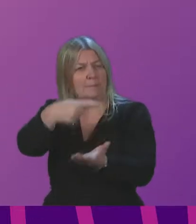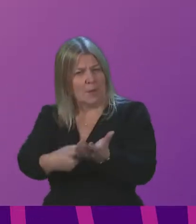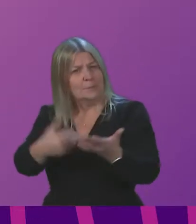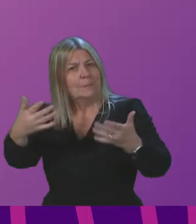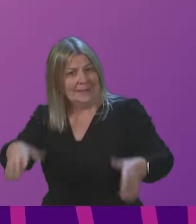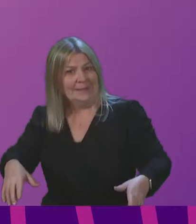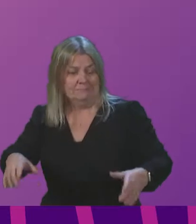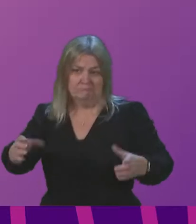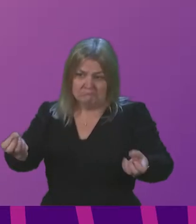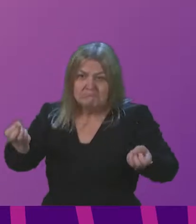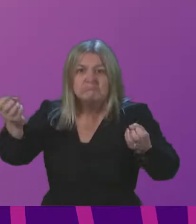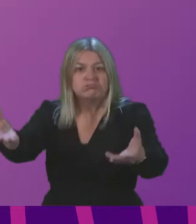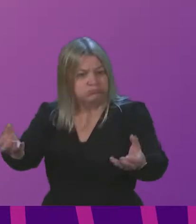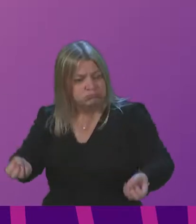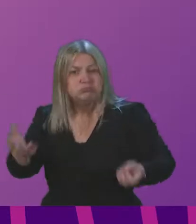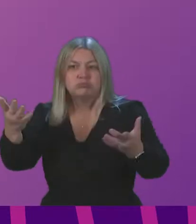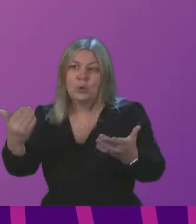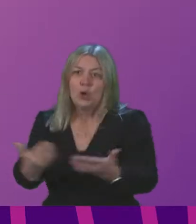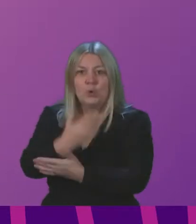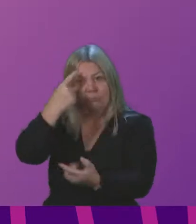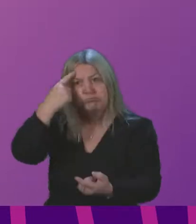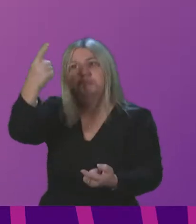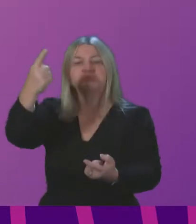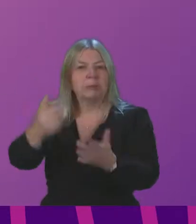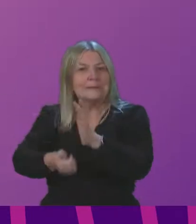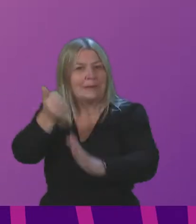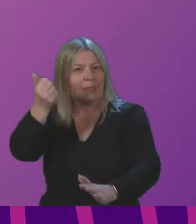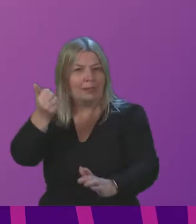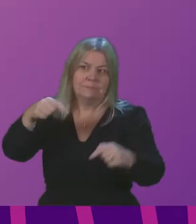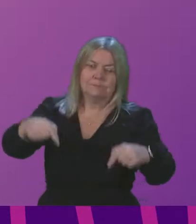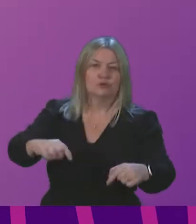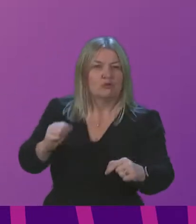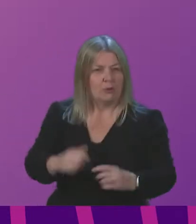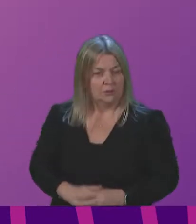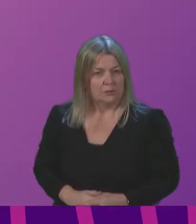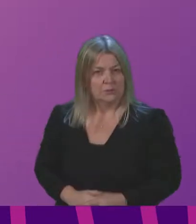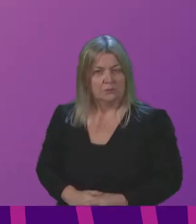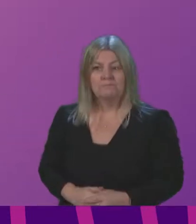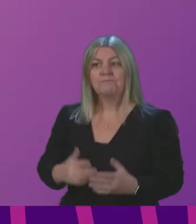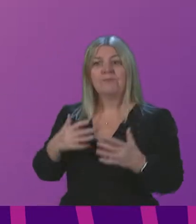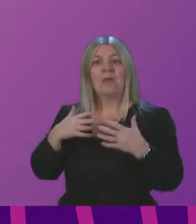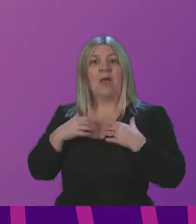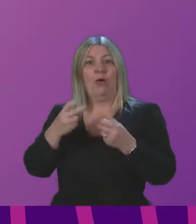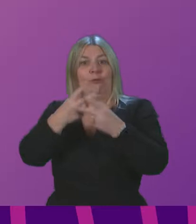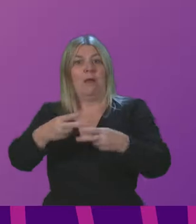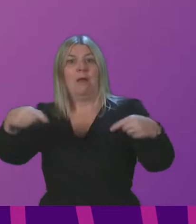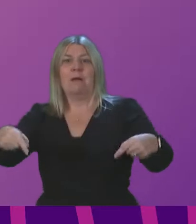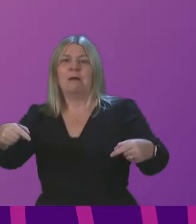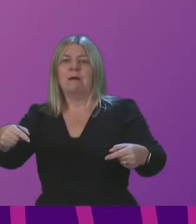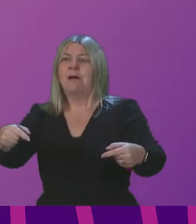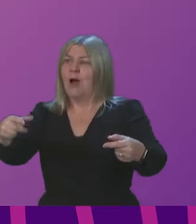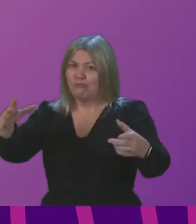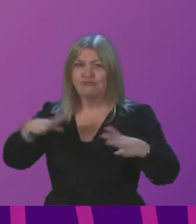being pumped into innovation and skills development here in Scotland. In healthcare, Scotland has the greatness at its fingertips,